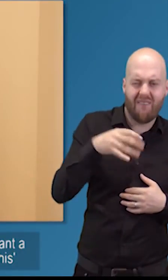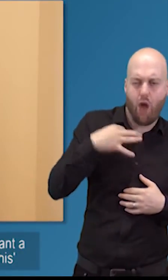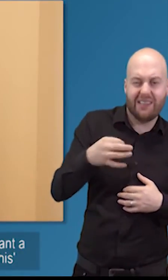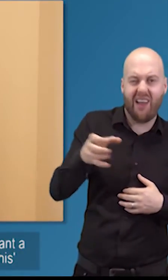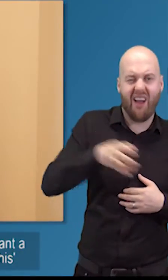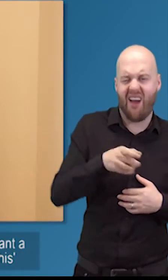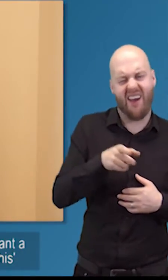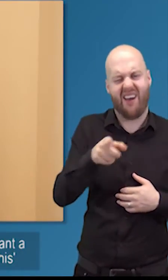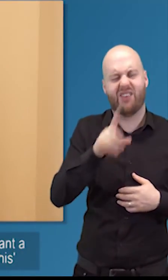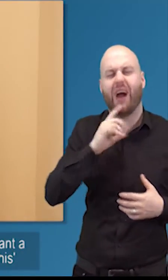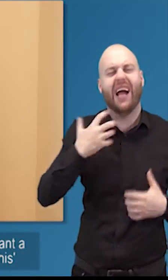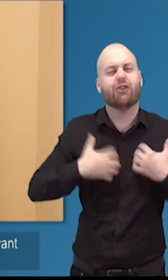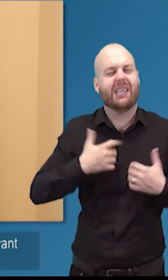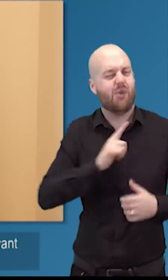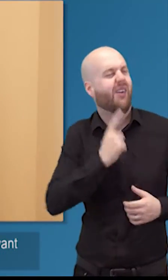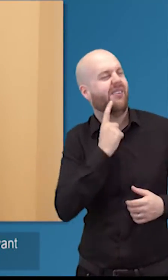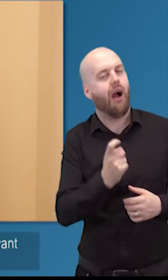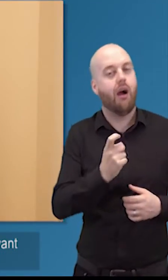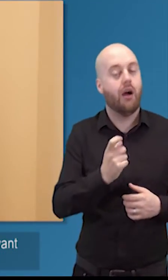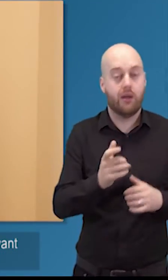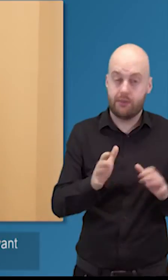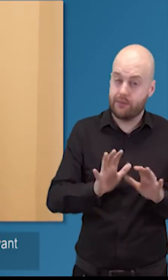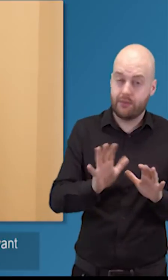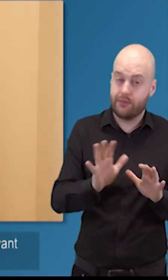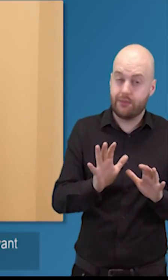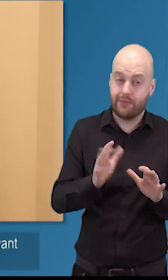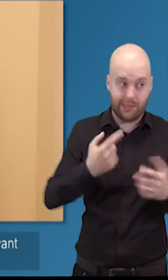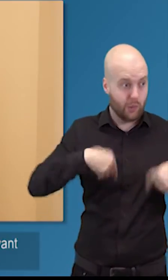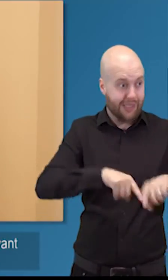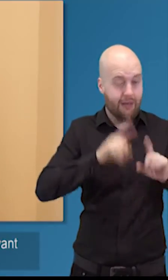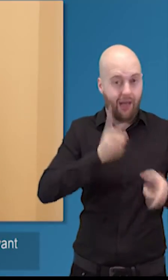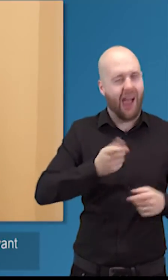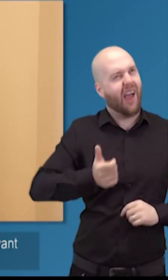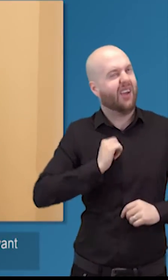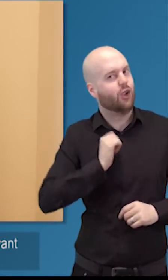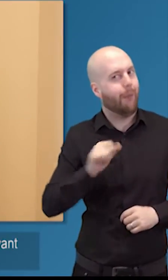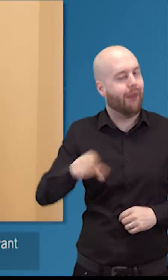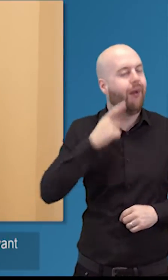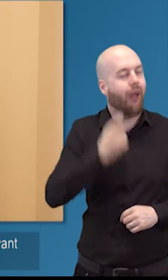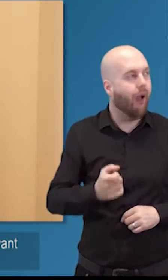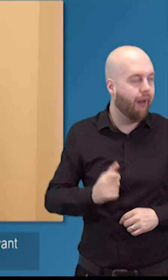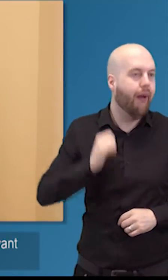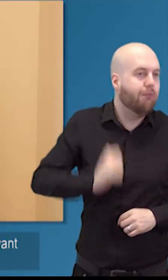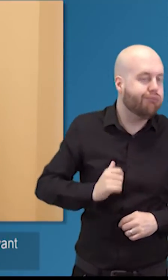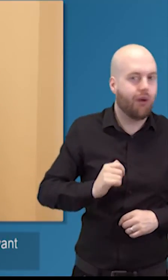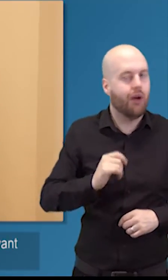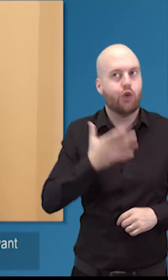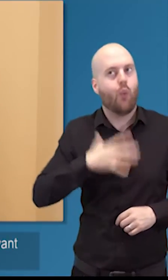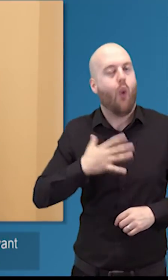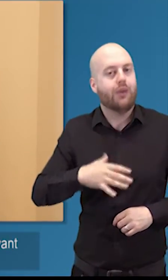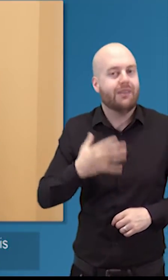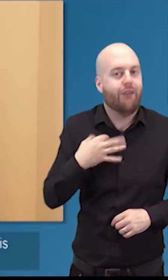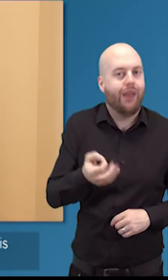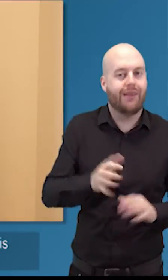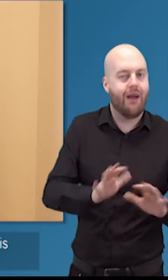want a volunteer position over oh you won't want to do this a lot of assumptions about what young people people want and instead we should open up